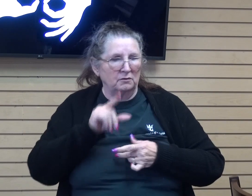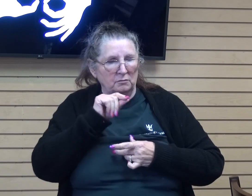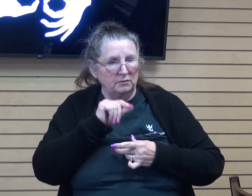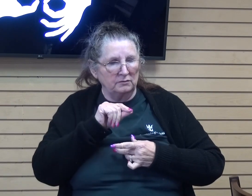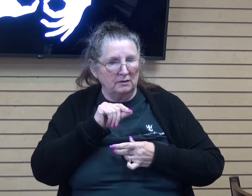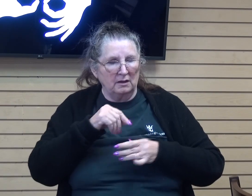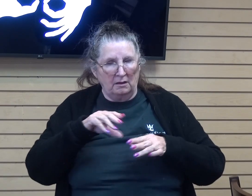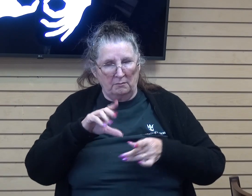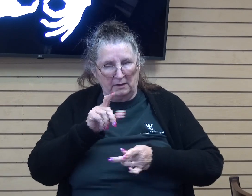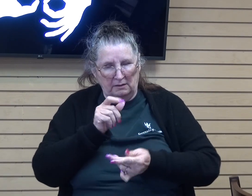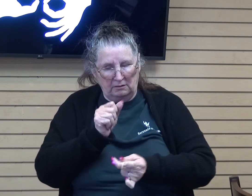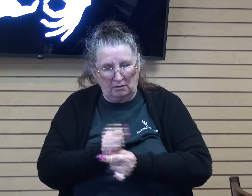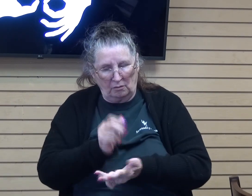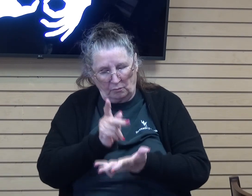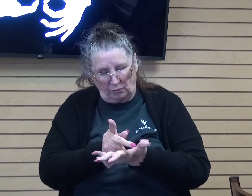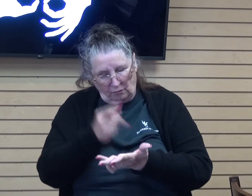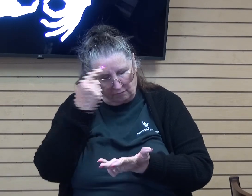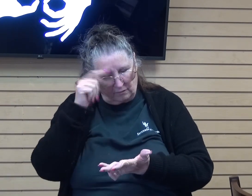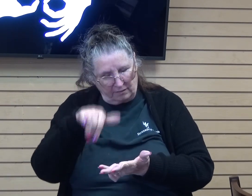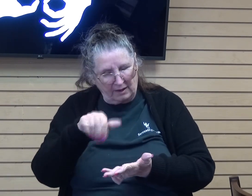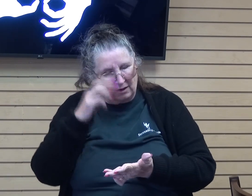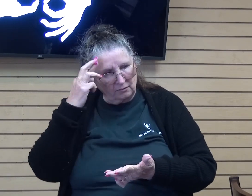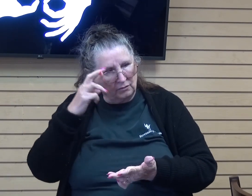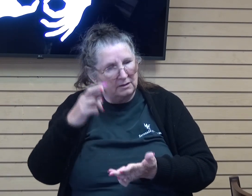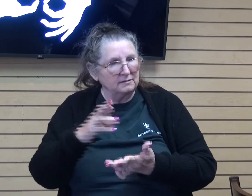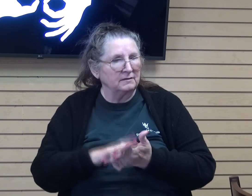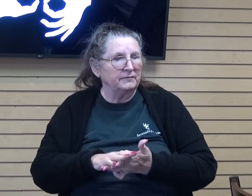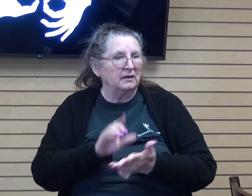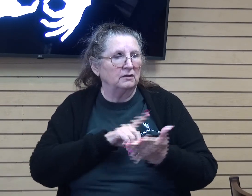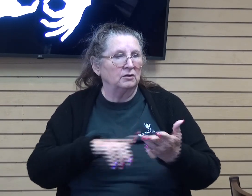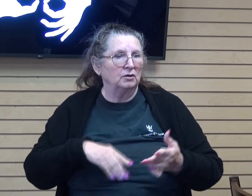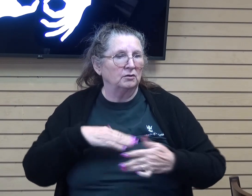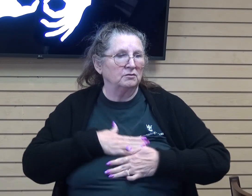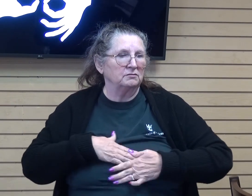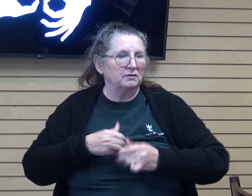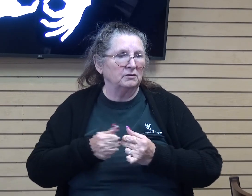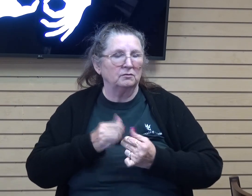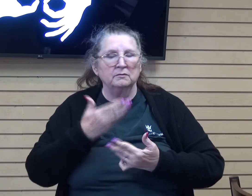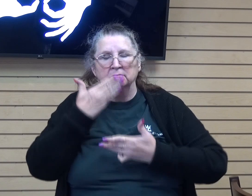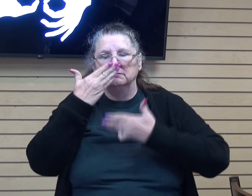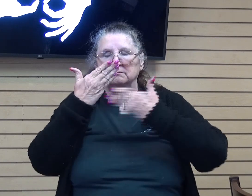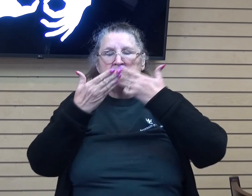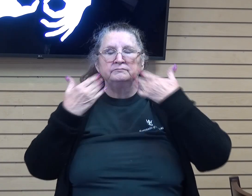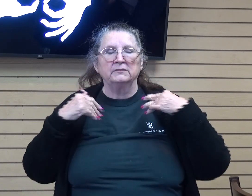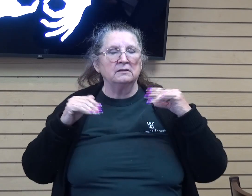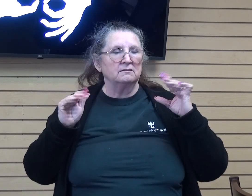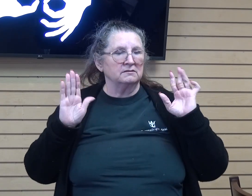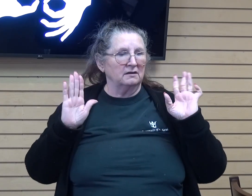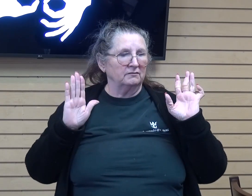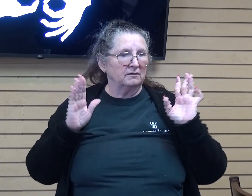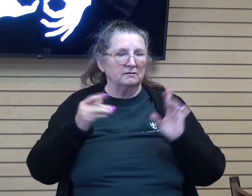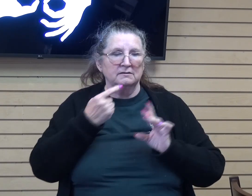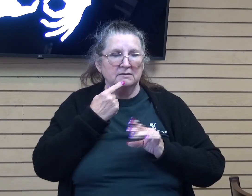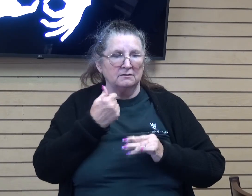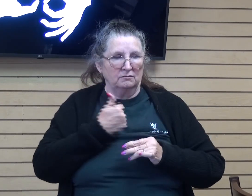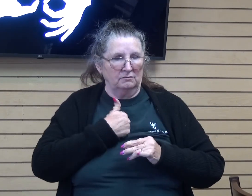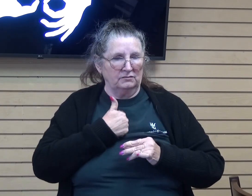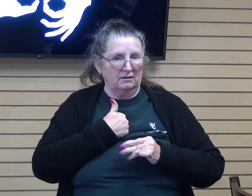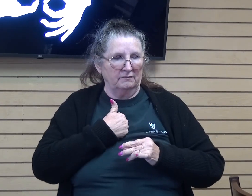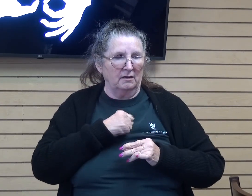approved for that purpose. And the Lord was pleased with the aroma of the sacrifice and said to himself, I will